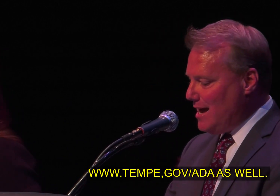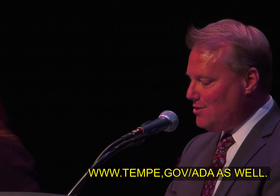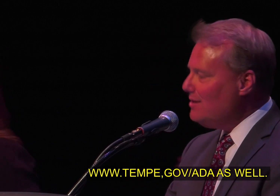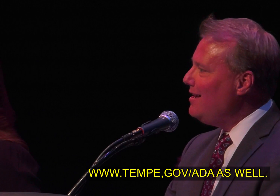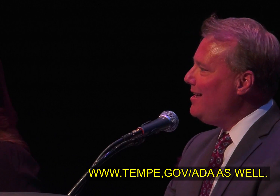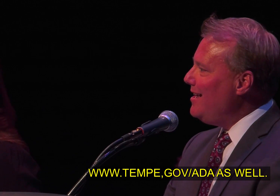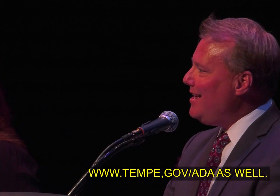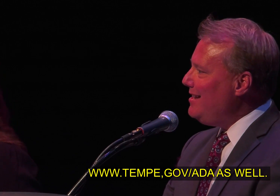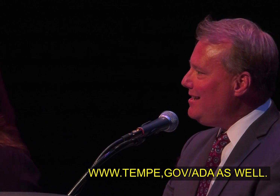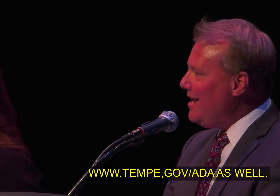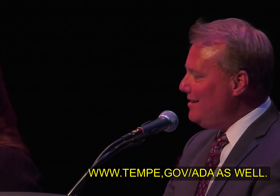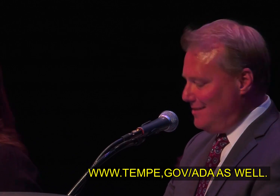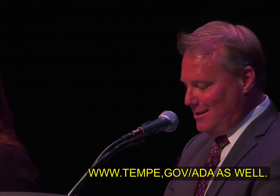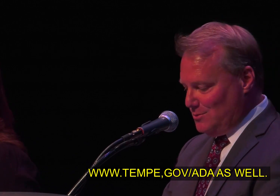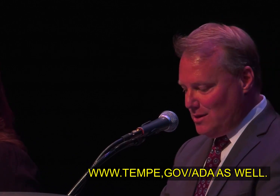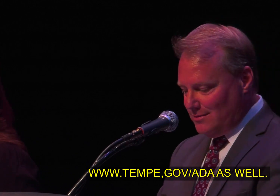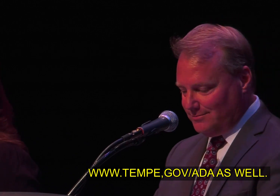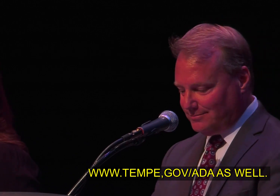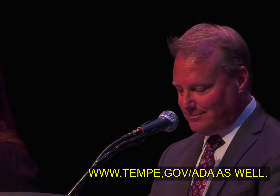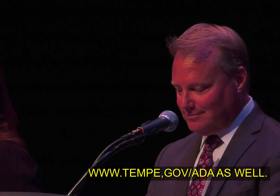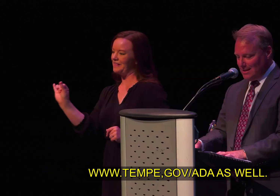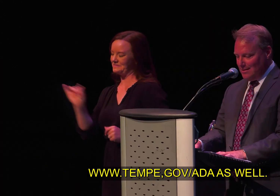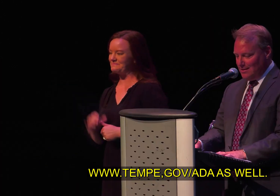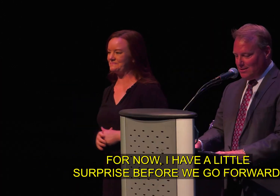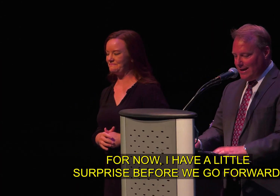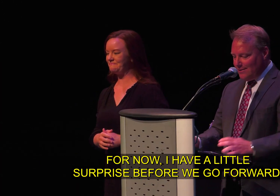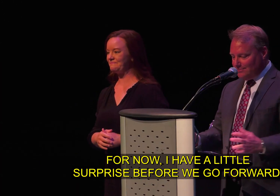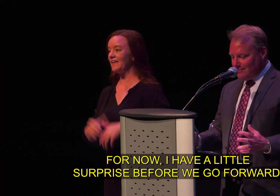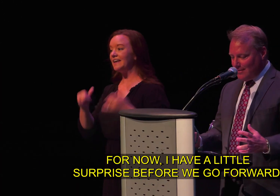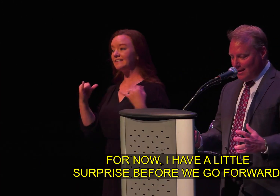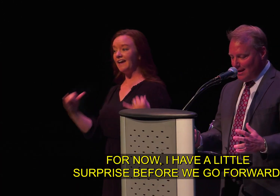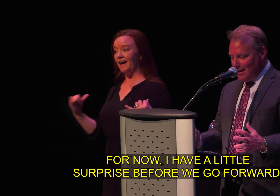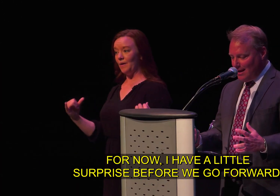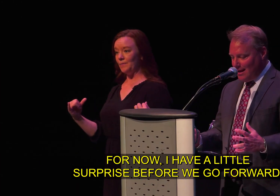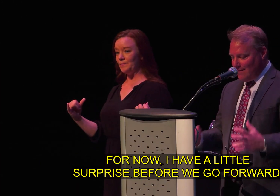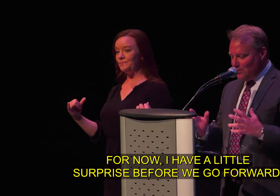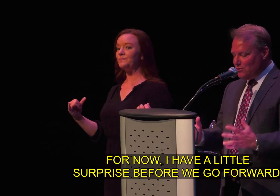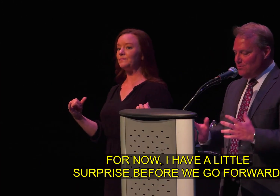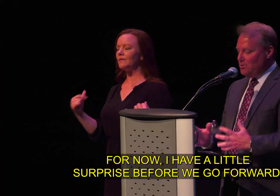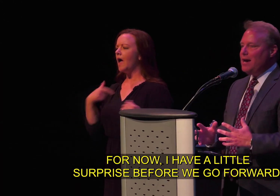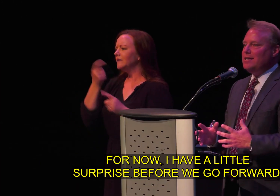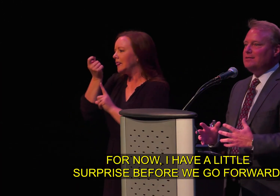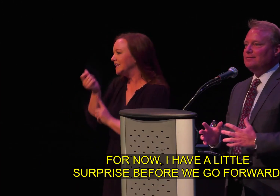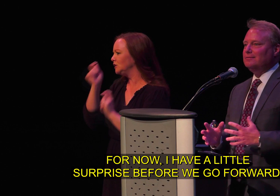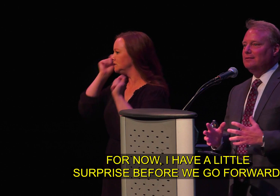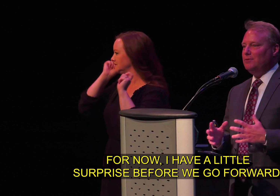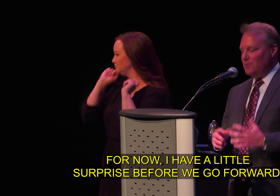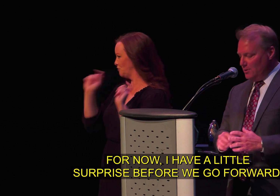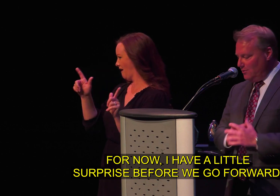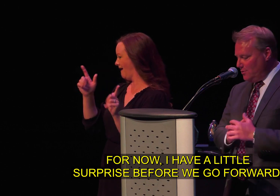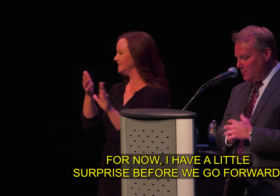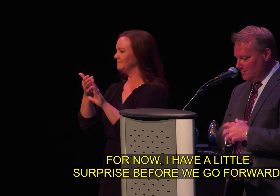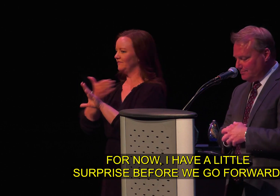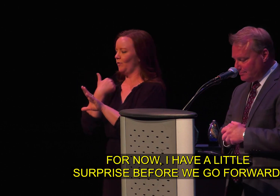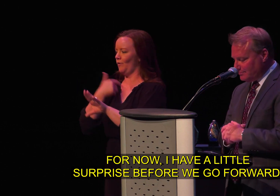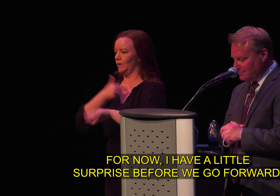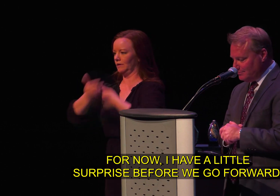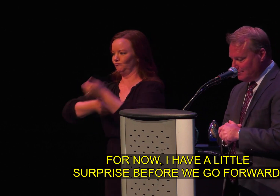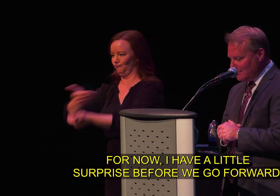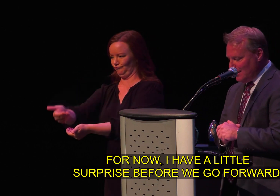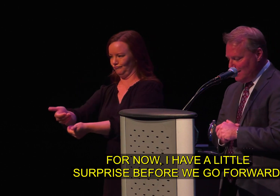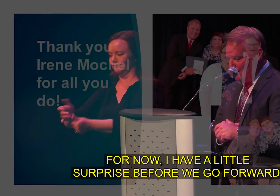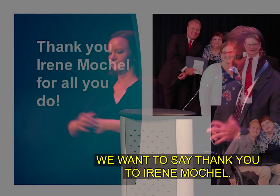forward slash ada as well so now i have a little surprise before we go forward